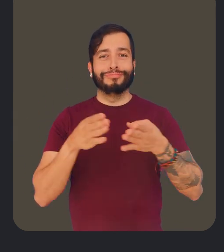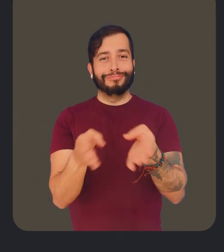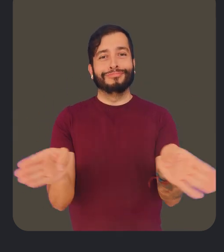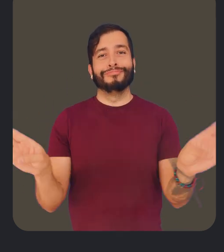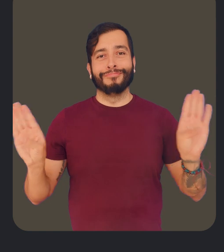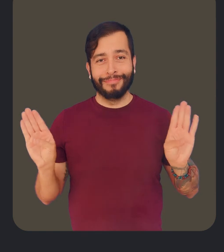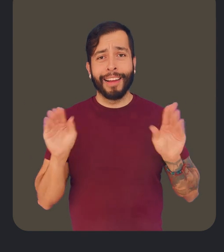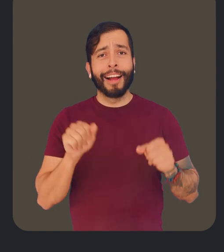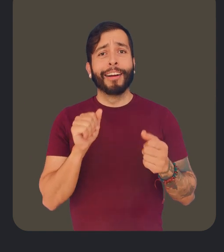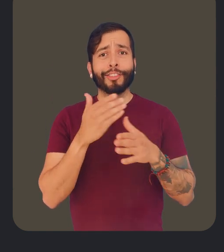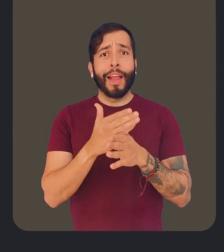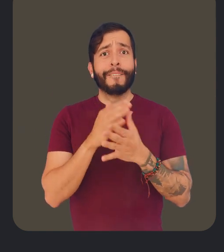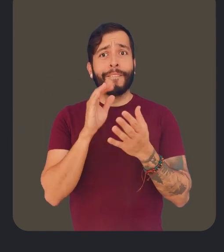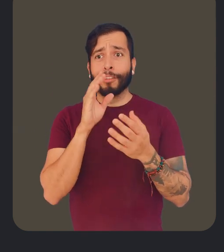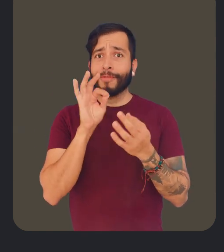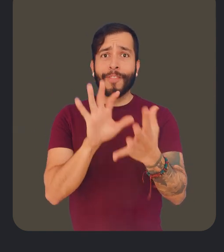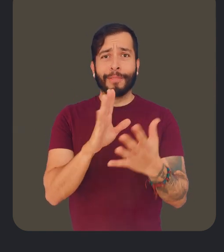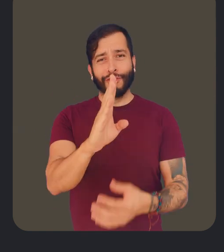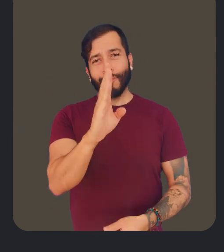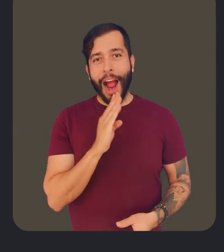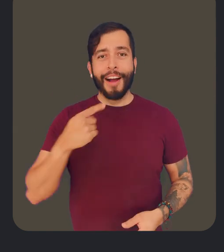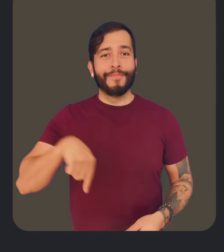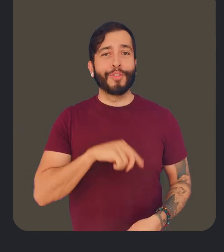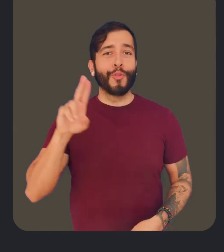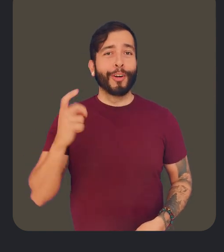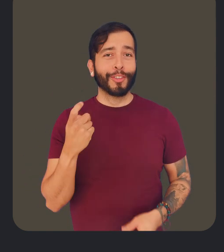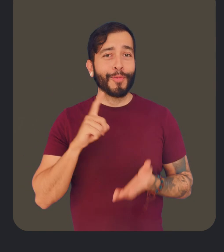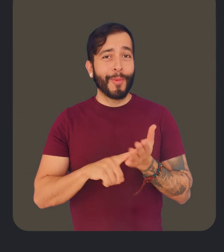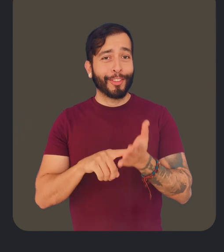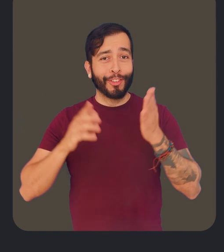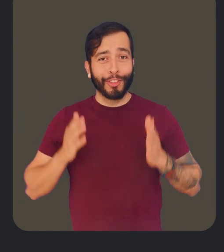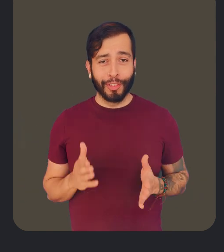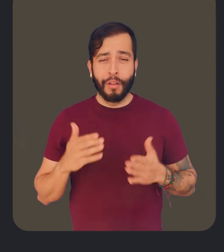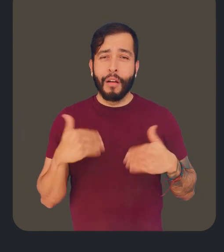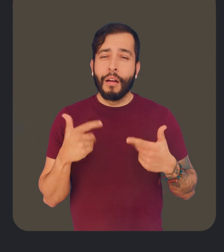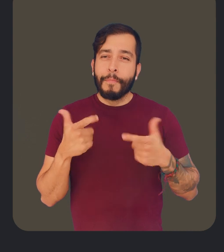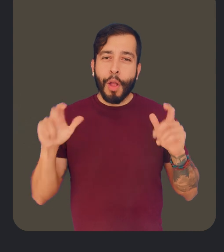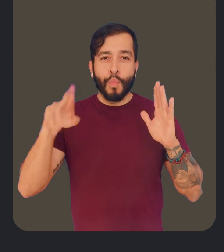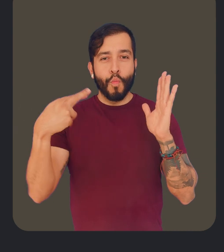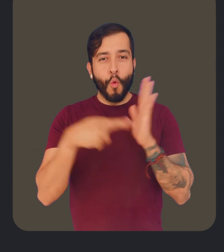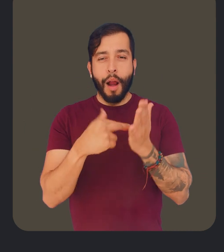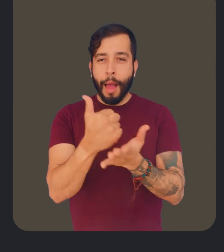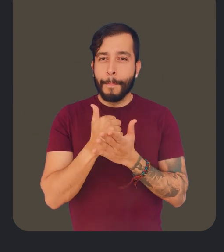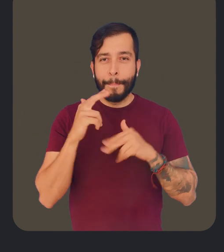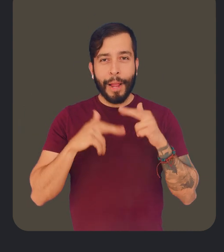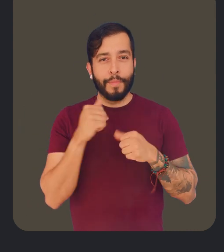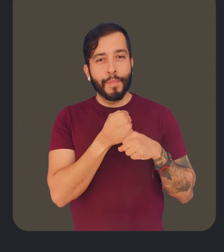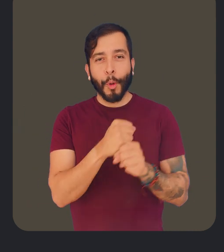before the broader public and share their feedback directly with our user experience researchers. Trusted testers play a vital role in helping us build